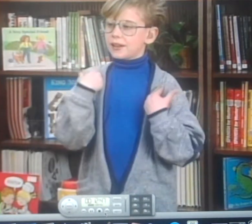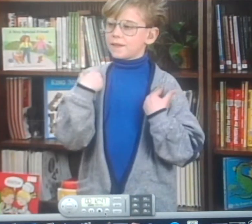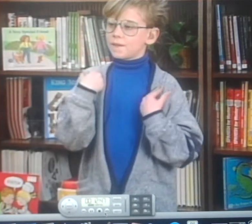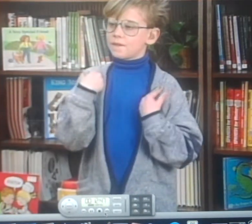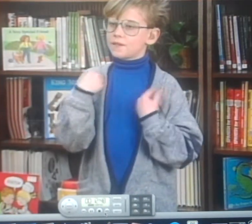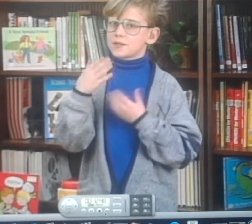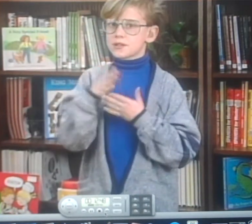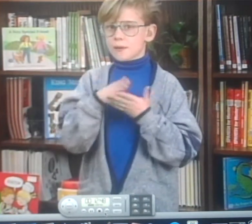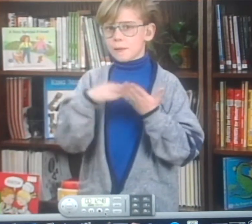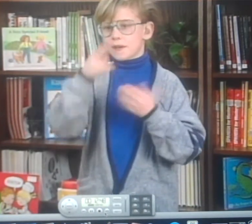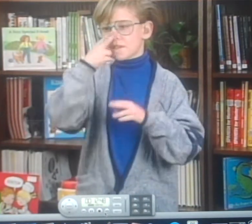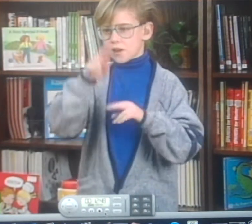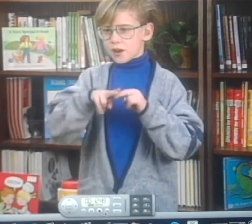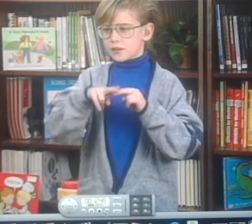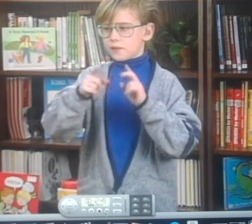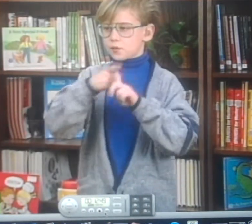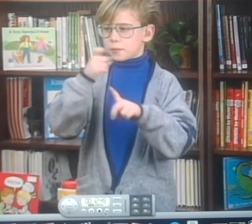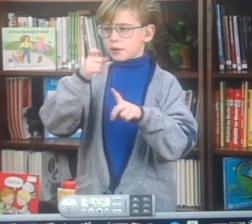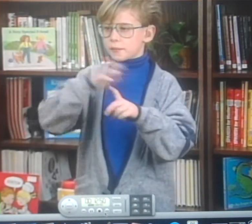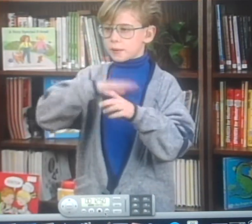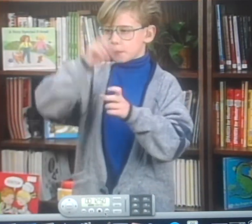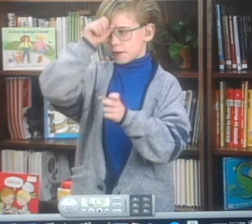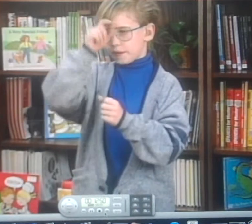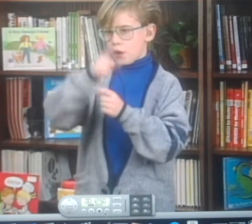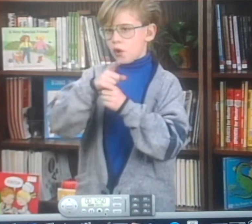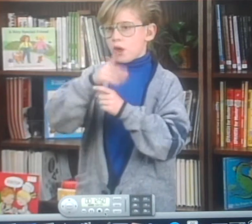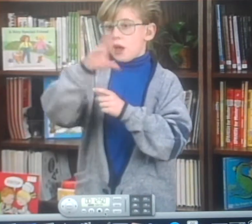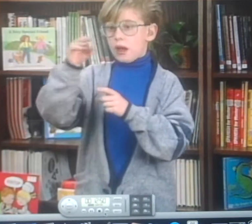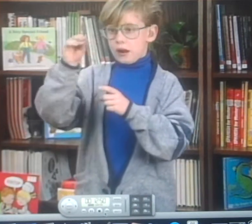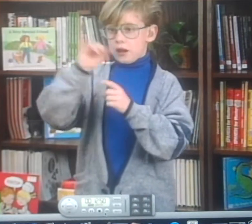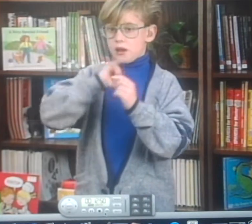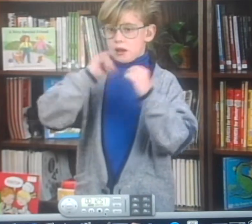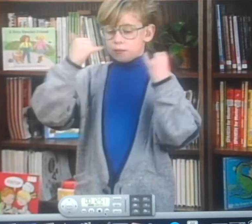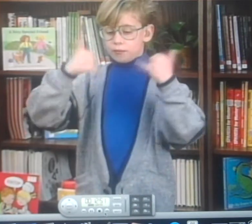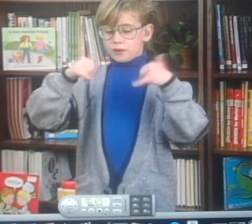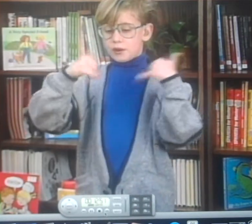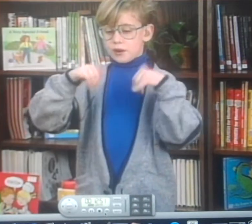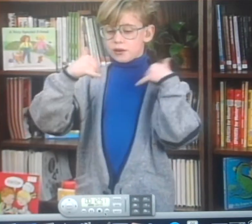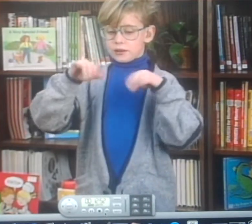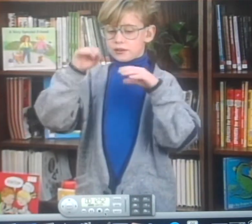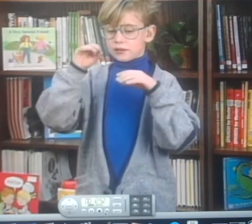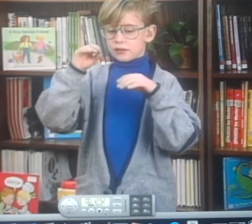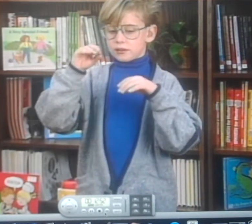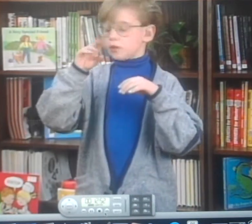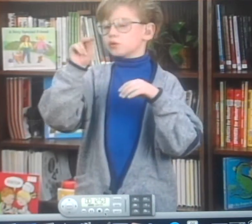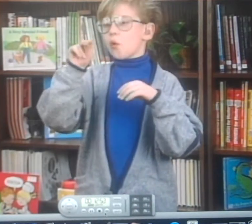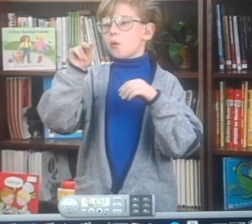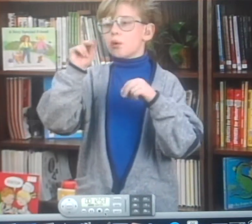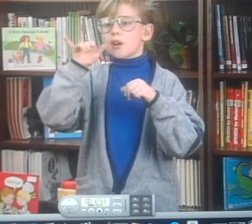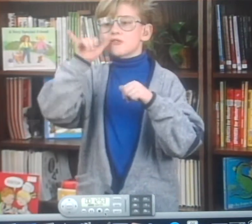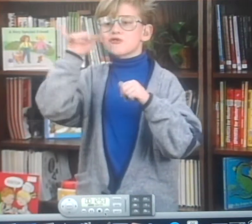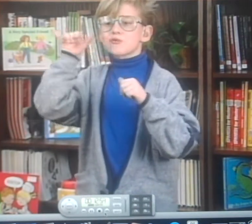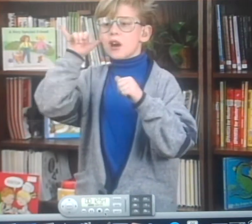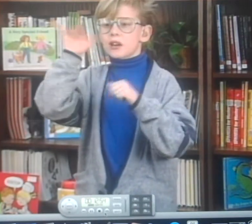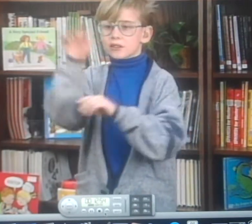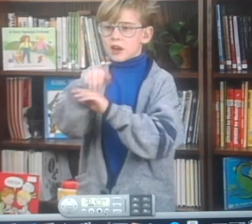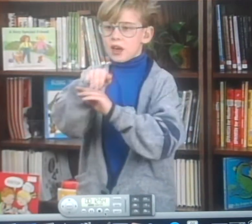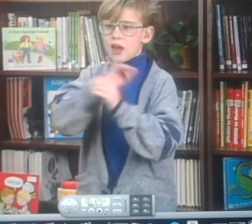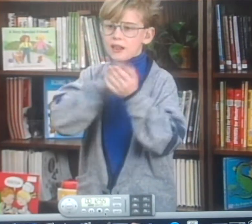Yes. And I have some fun from my brother. No, no. Yesterday